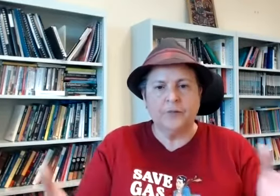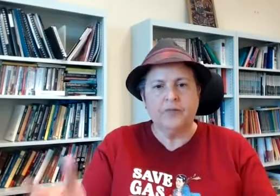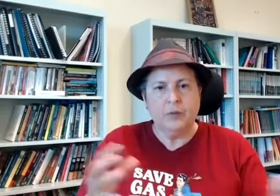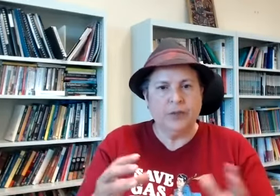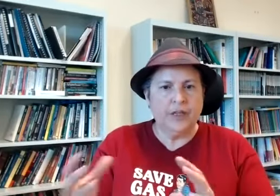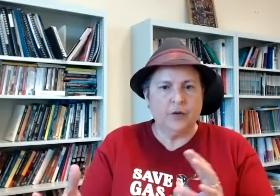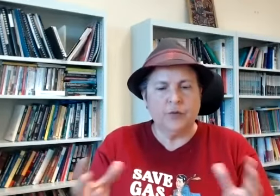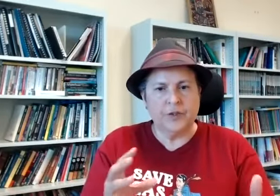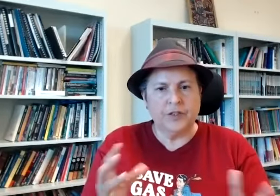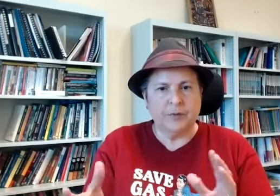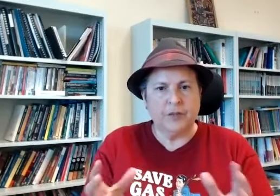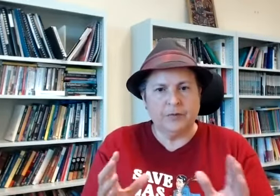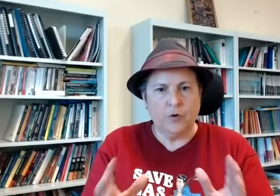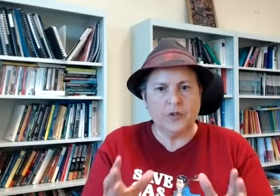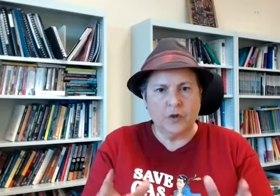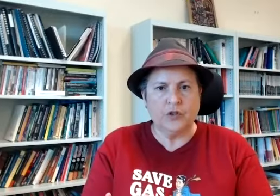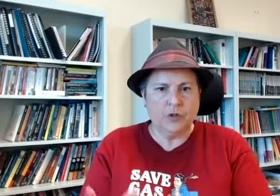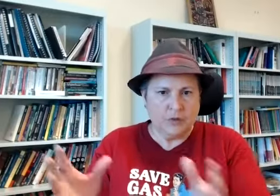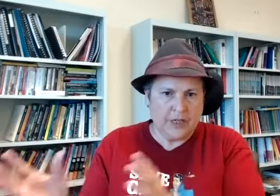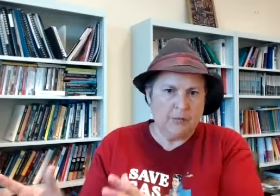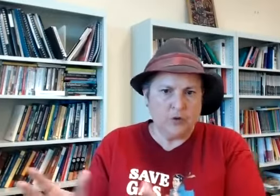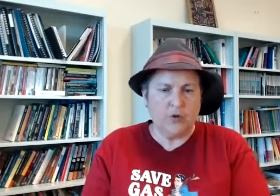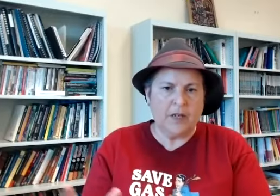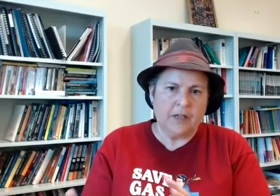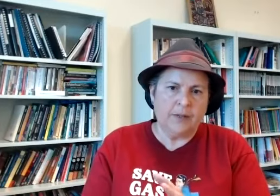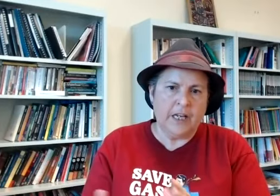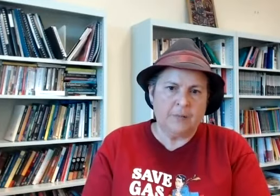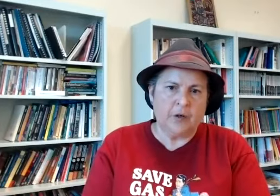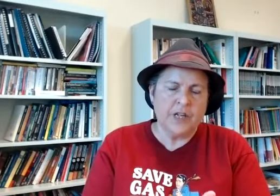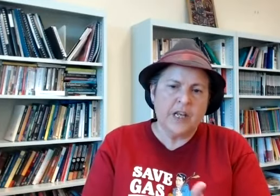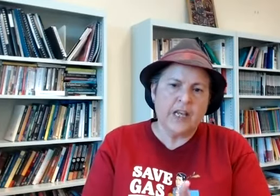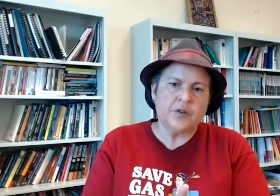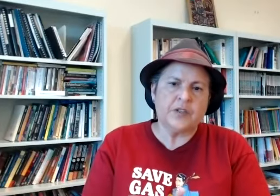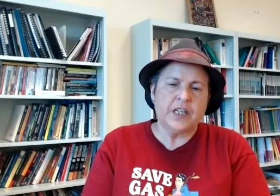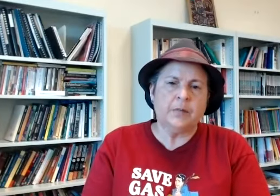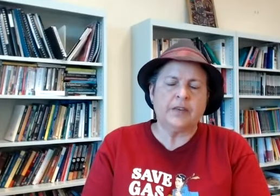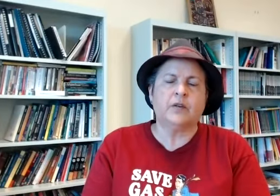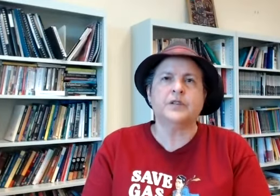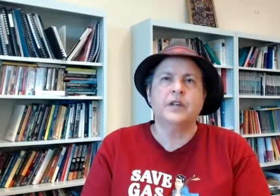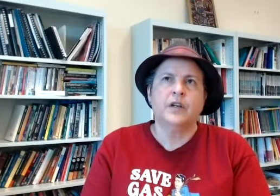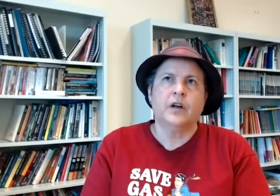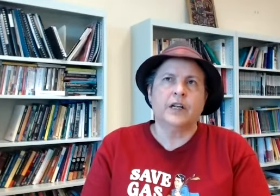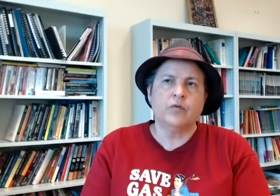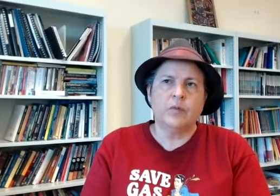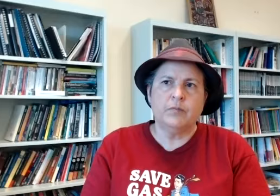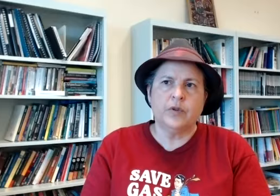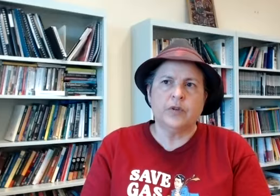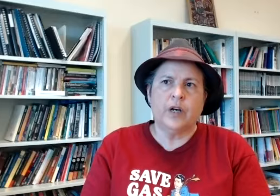political disability performance culture which again we'll talk about a little bit later but I was as I was thinking about that I was I can remember um